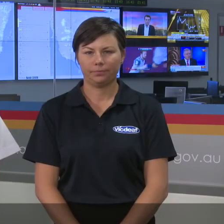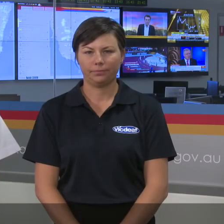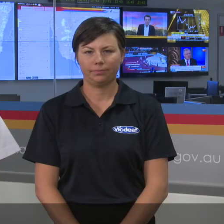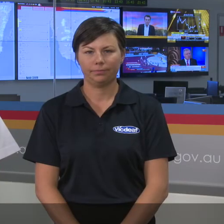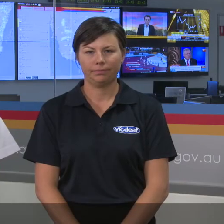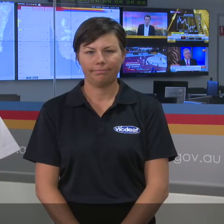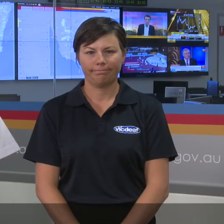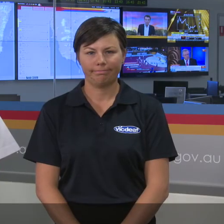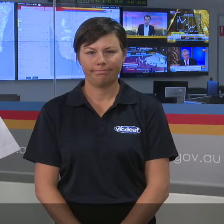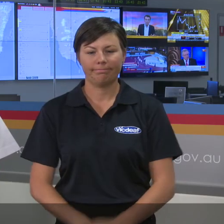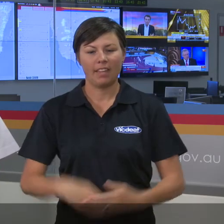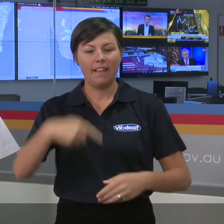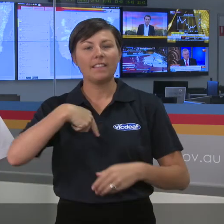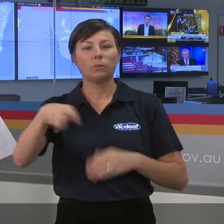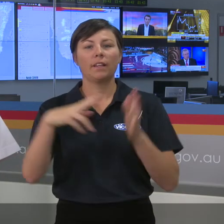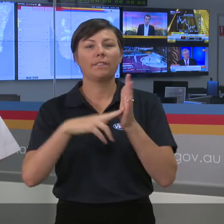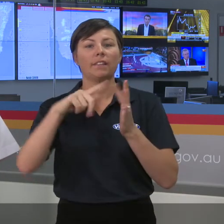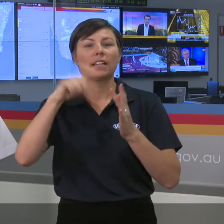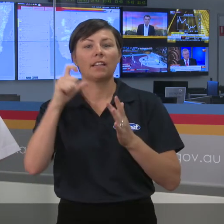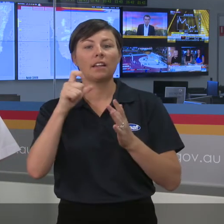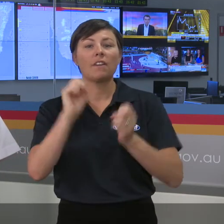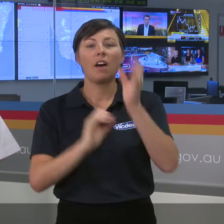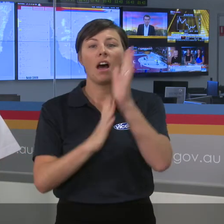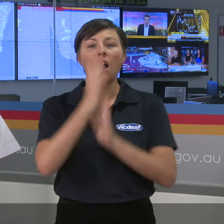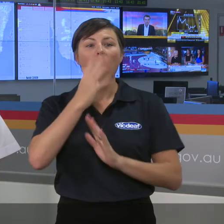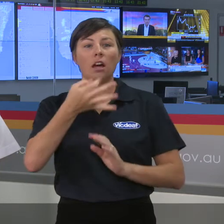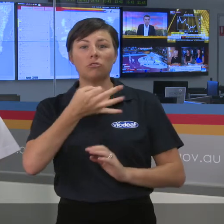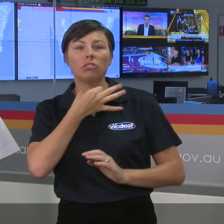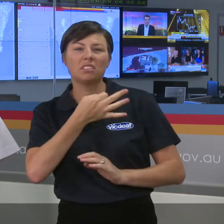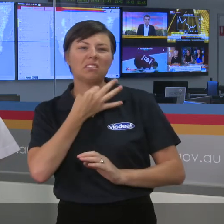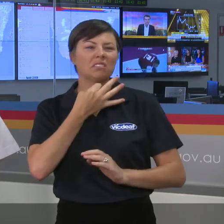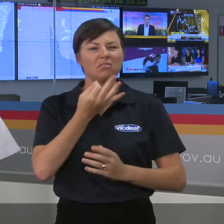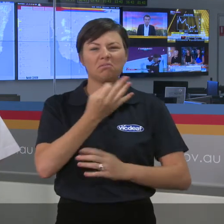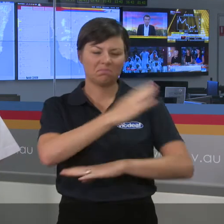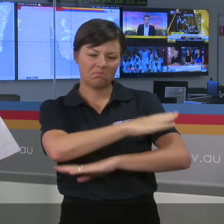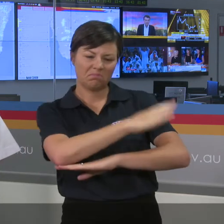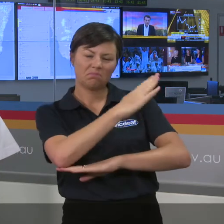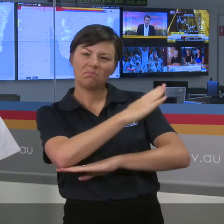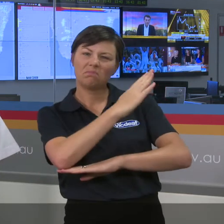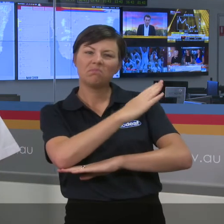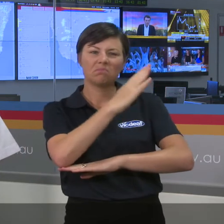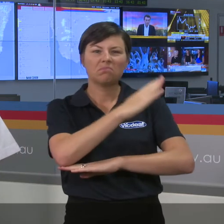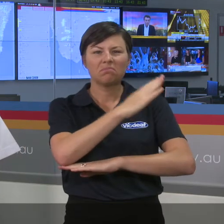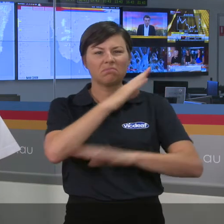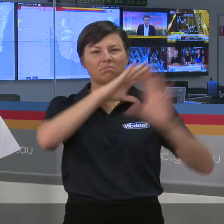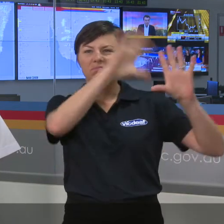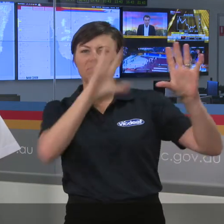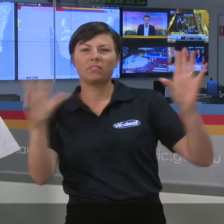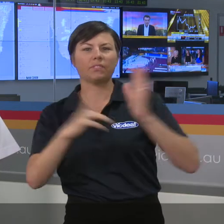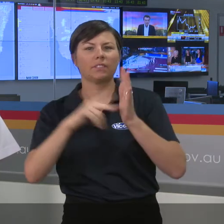It's another week in Victoria where the fire danger ratings are only going to be moderate, high in most parts of the state.